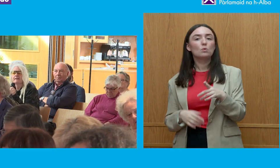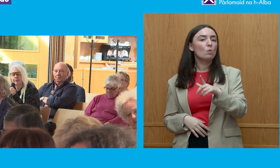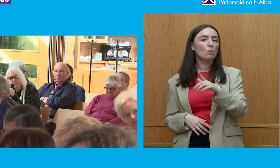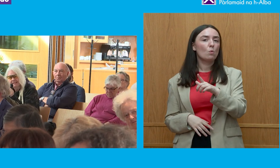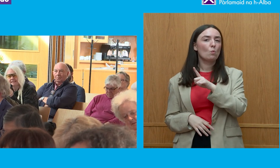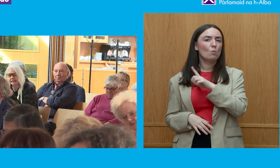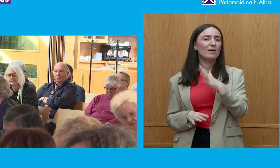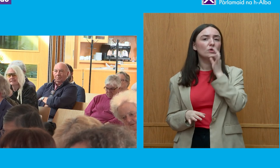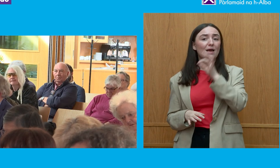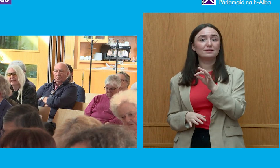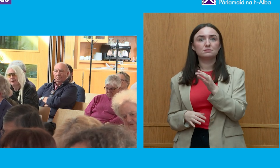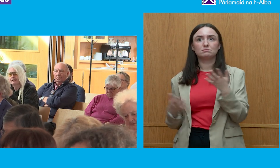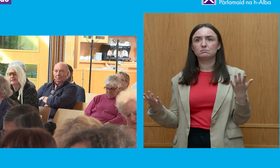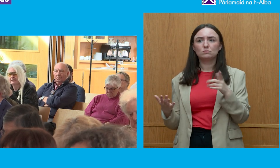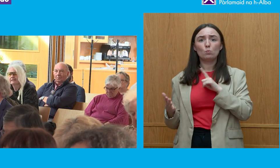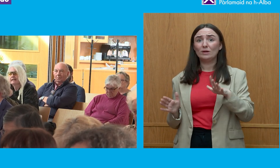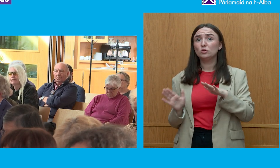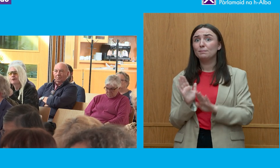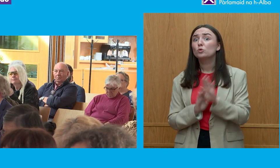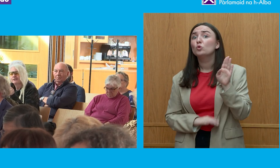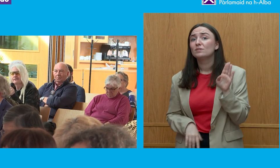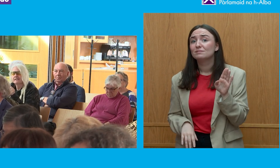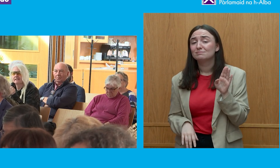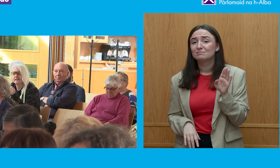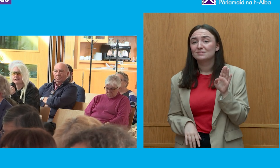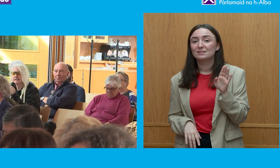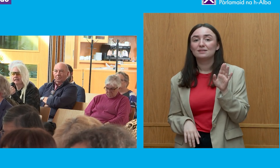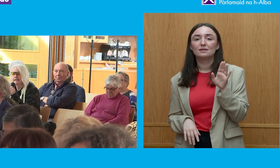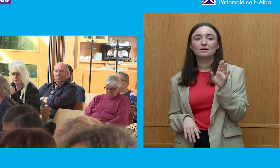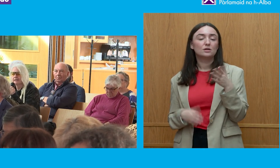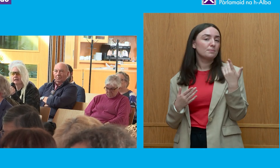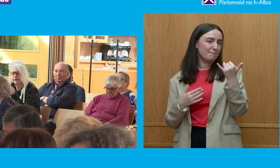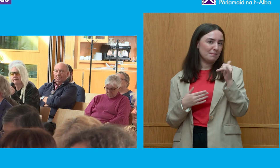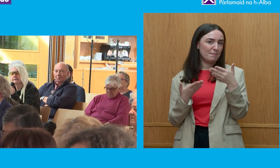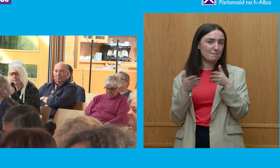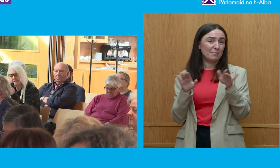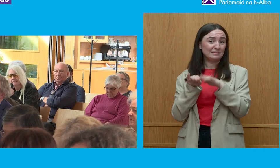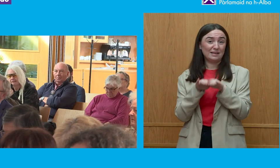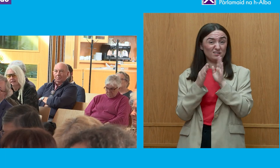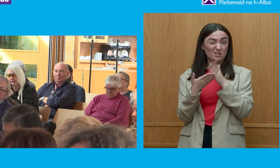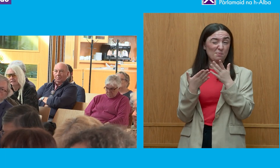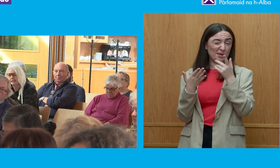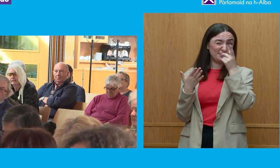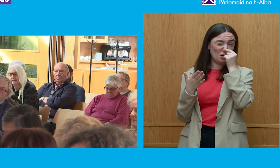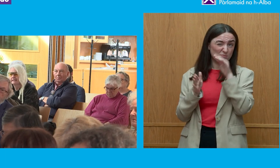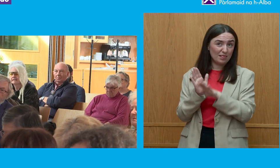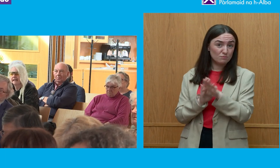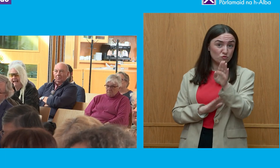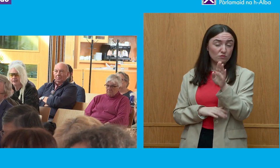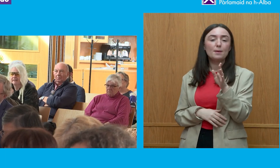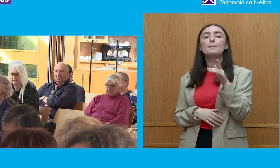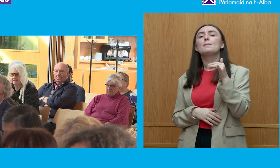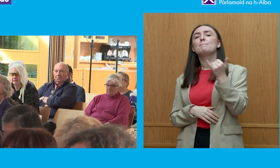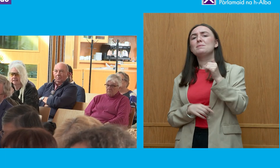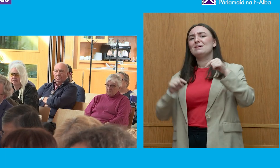I think public standards may well have done and what most of this discussion today has been about the political class and